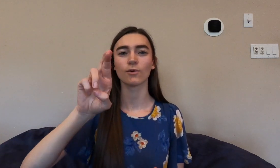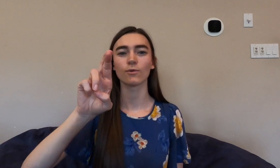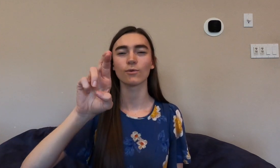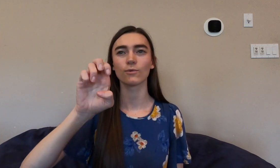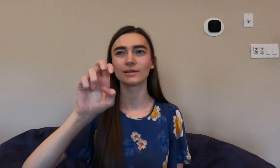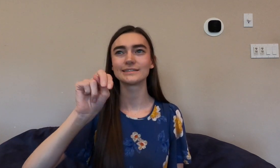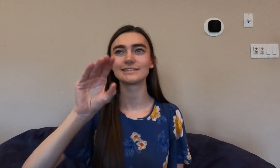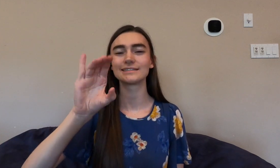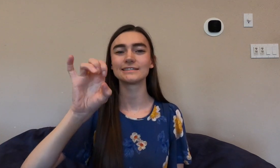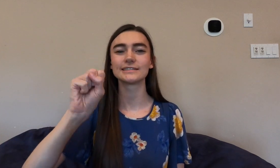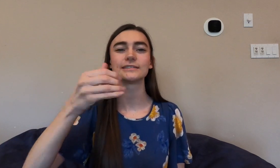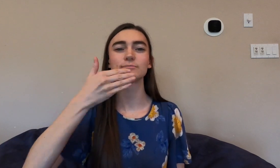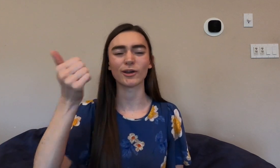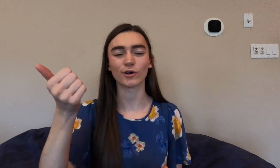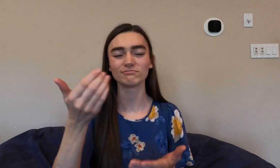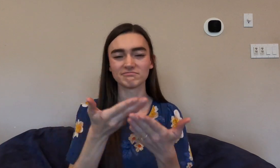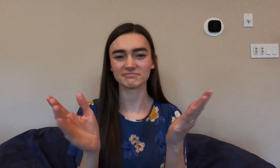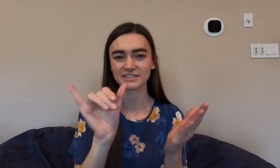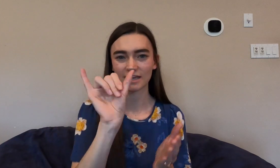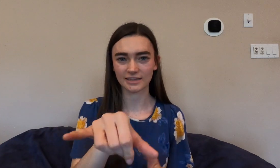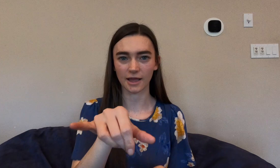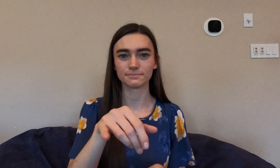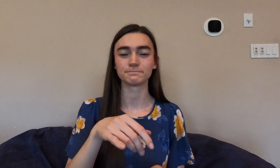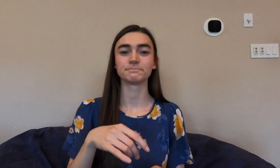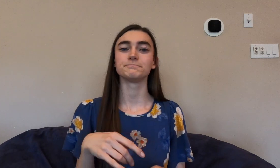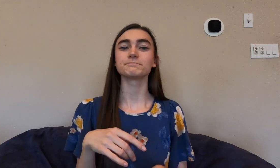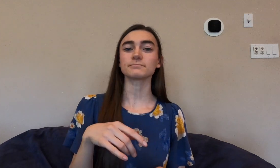better. Things like that.